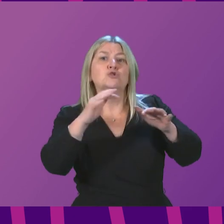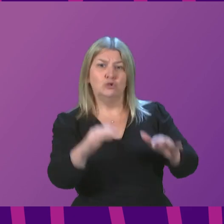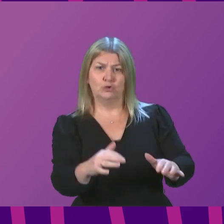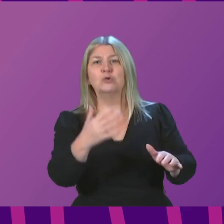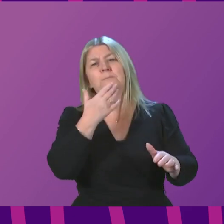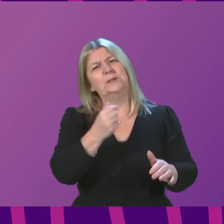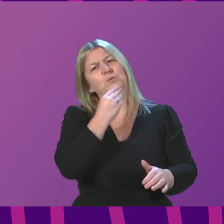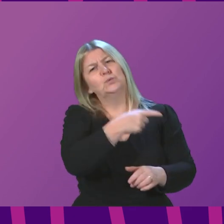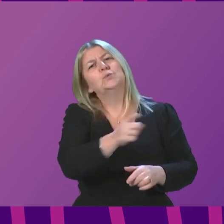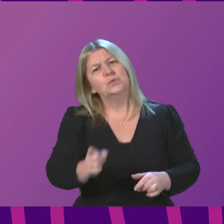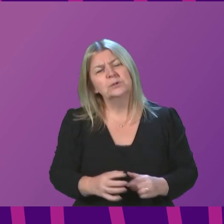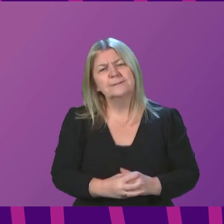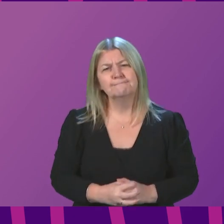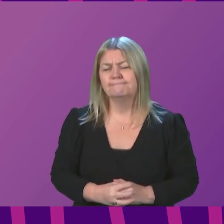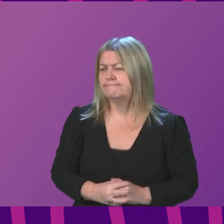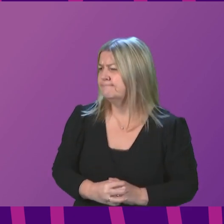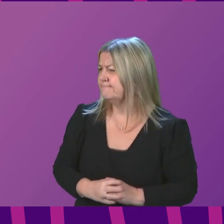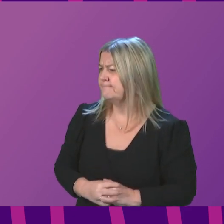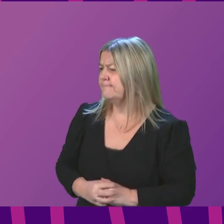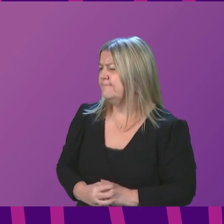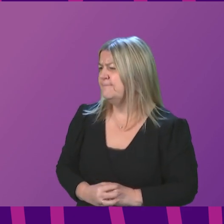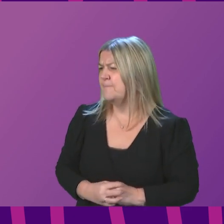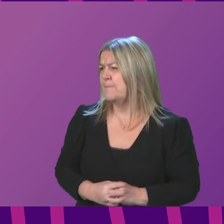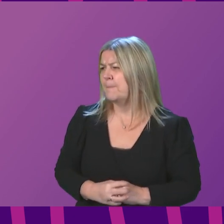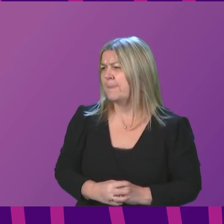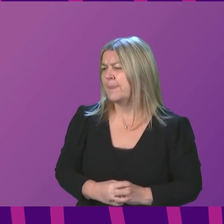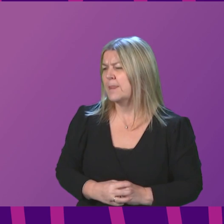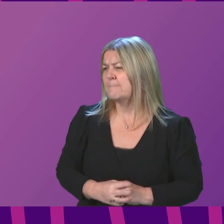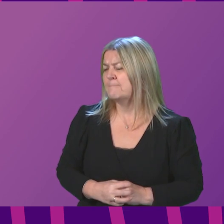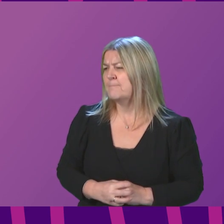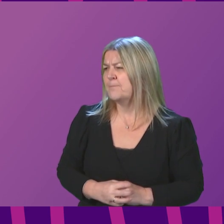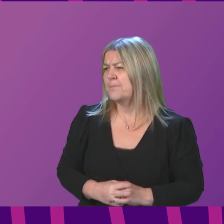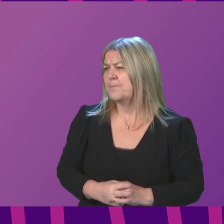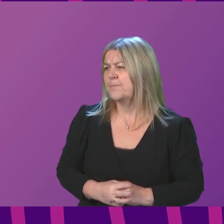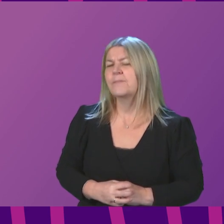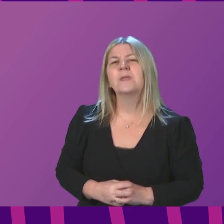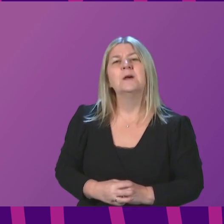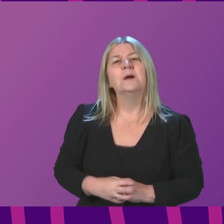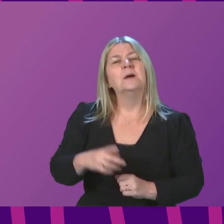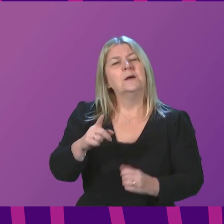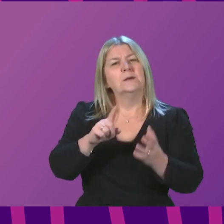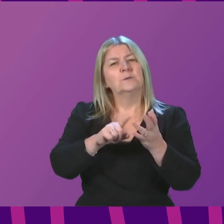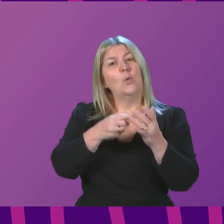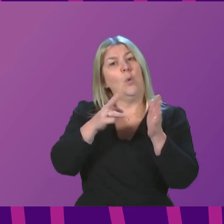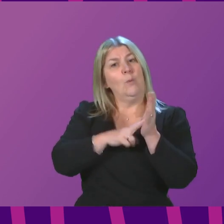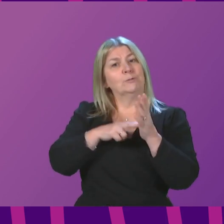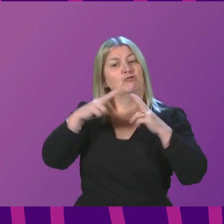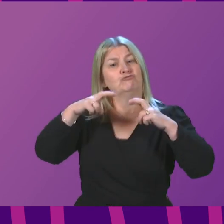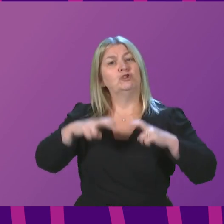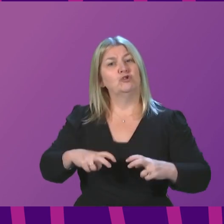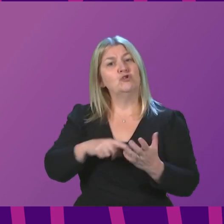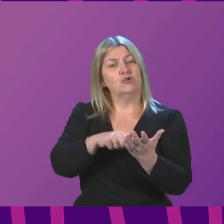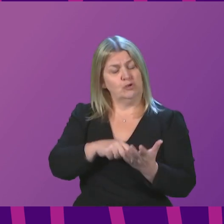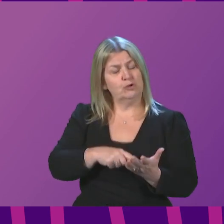Scottish Omicron study suggests that there is a two-thirds